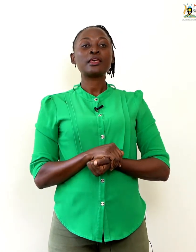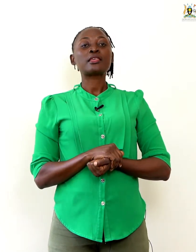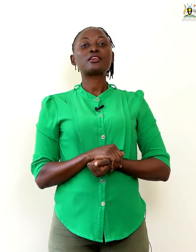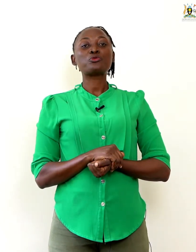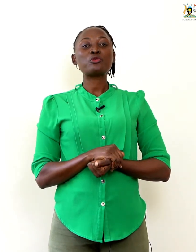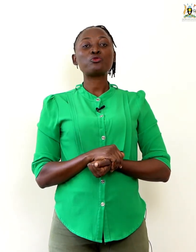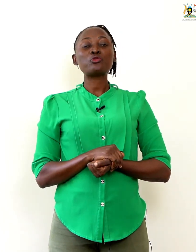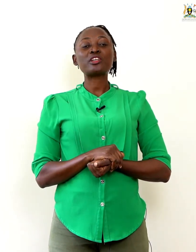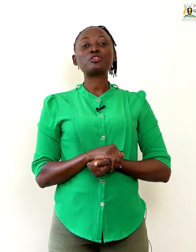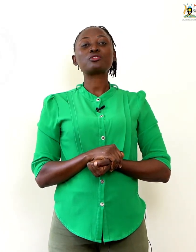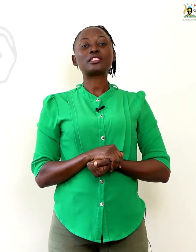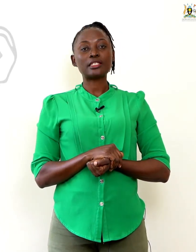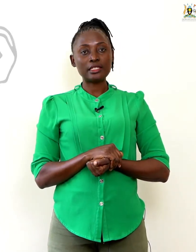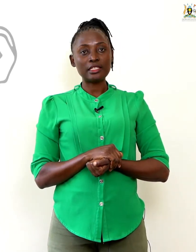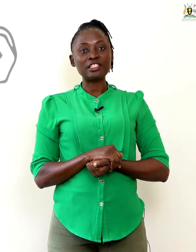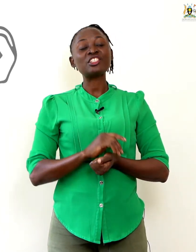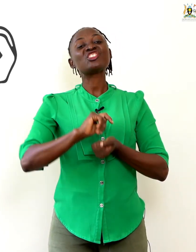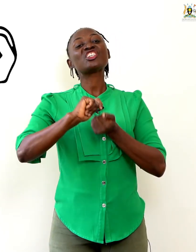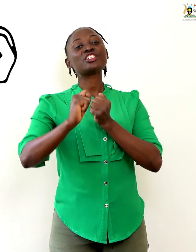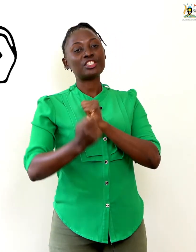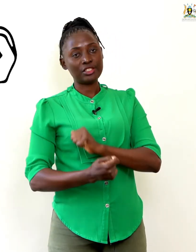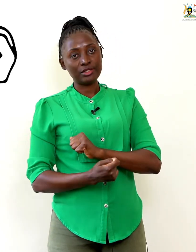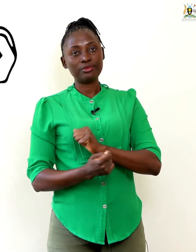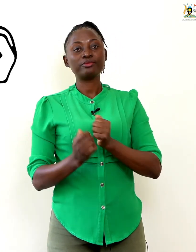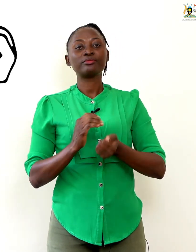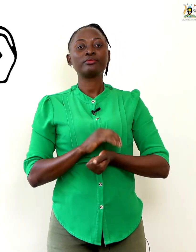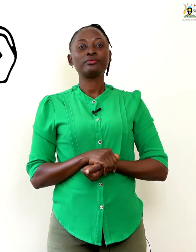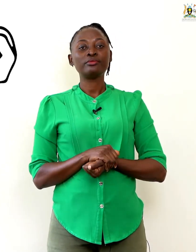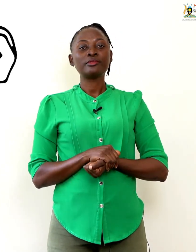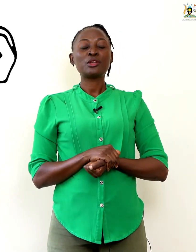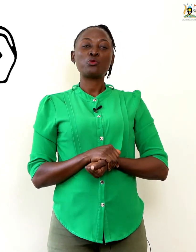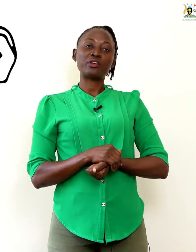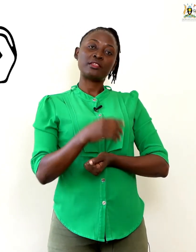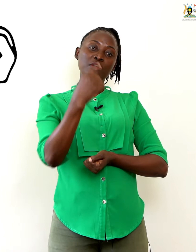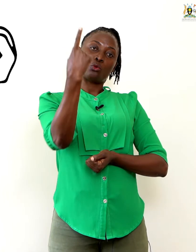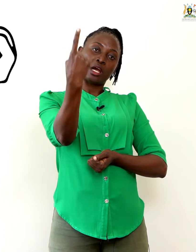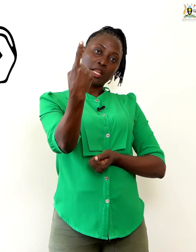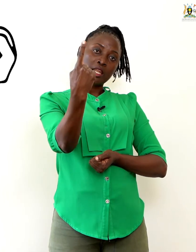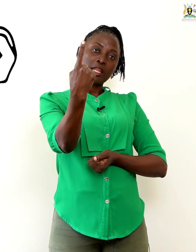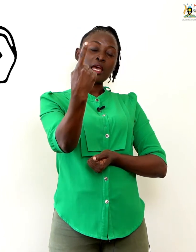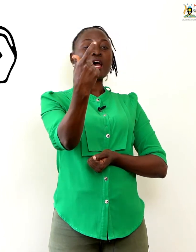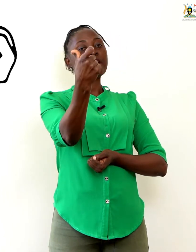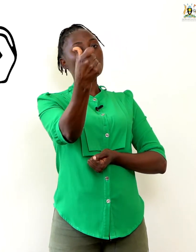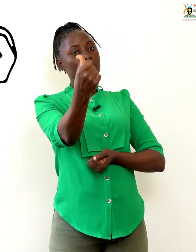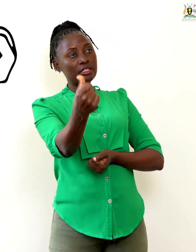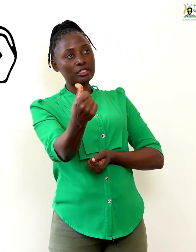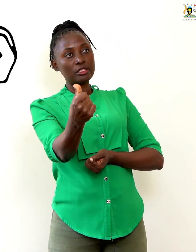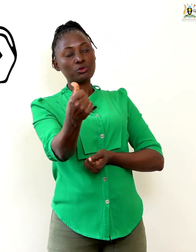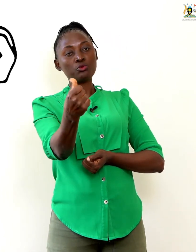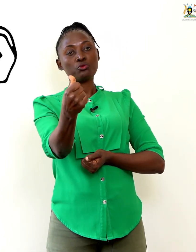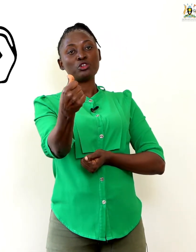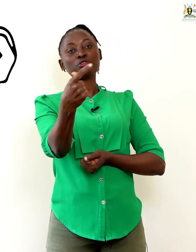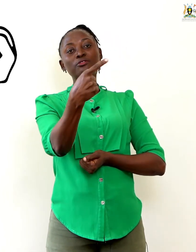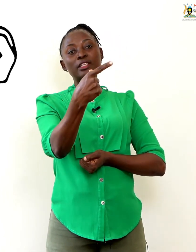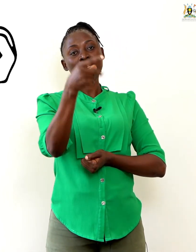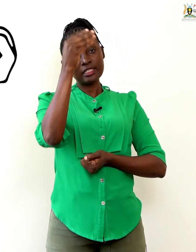Then when we get to 16, it changes. We get the 1 and our 6, which we've learned